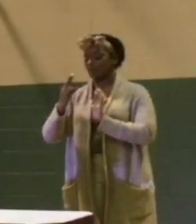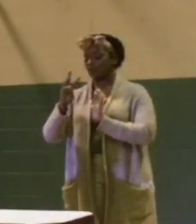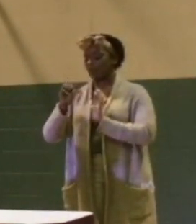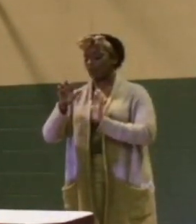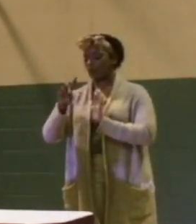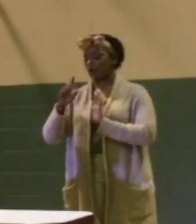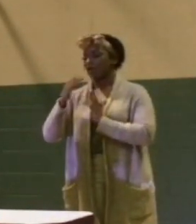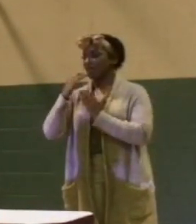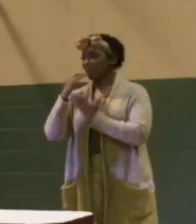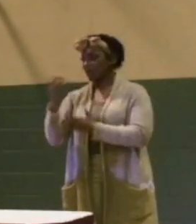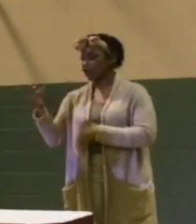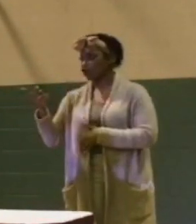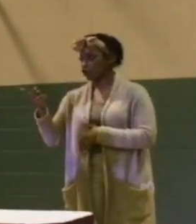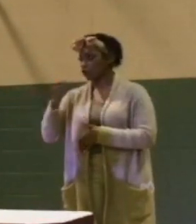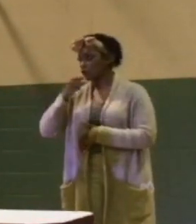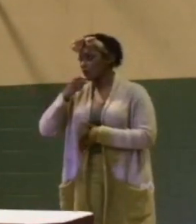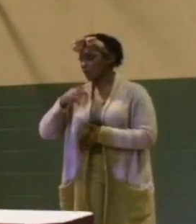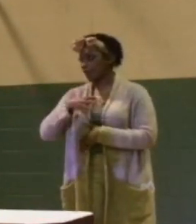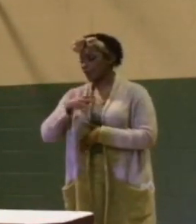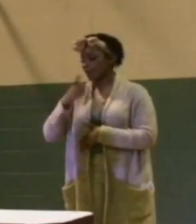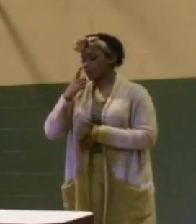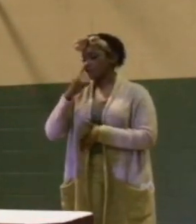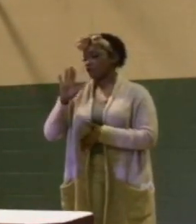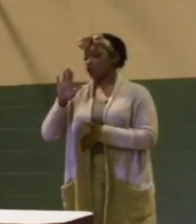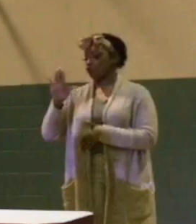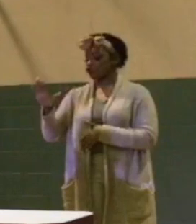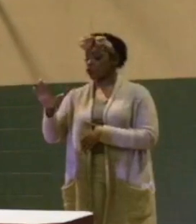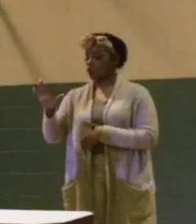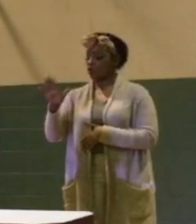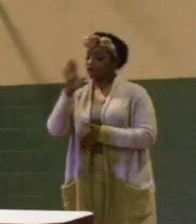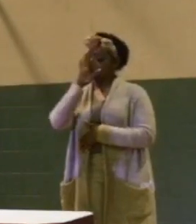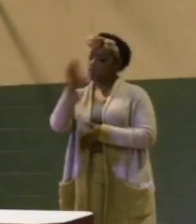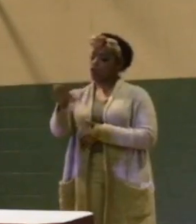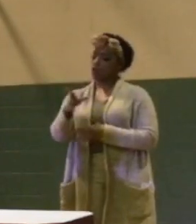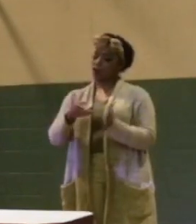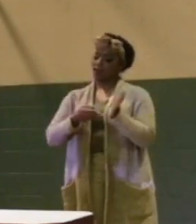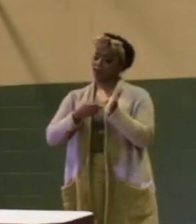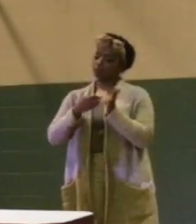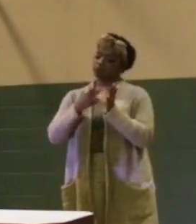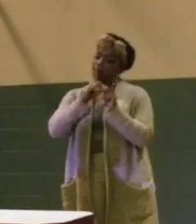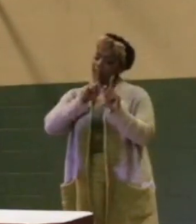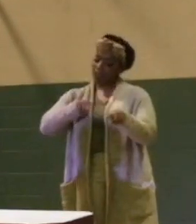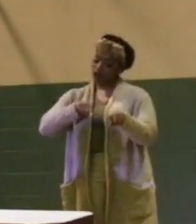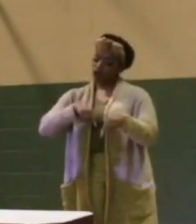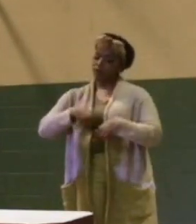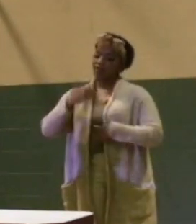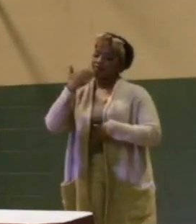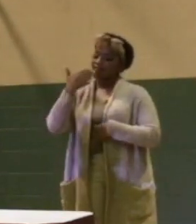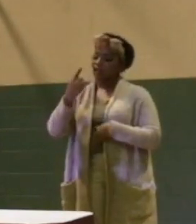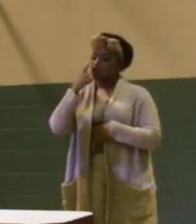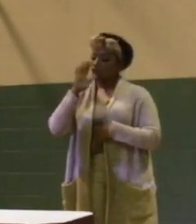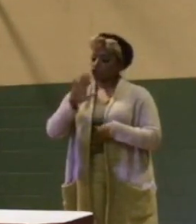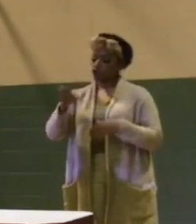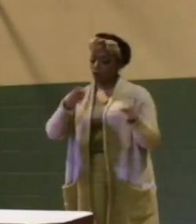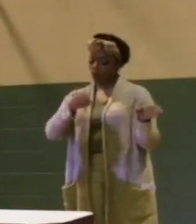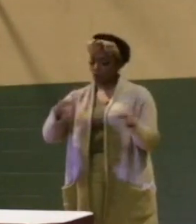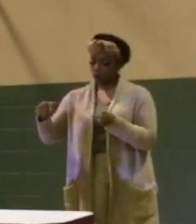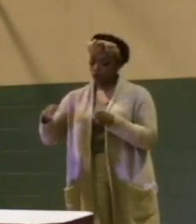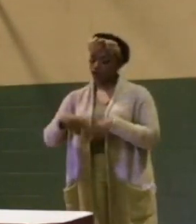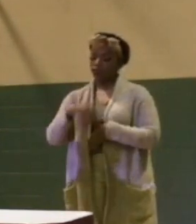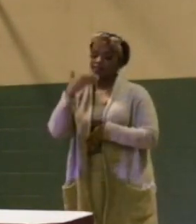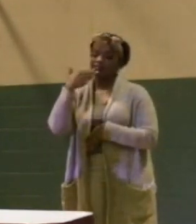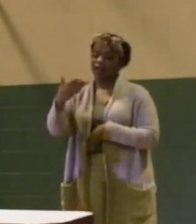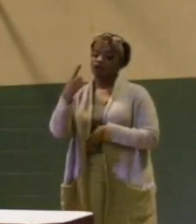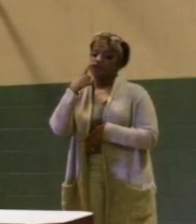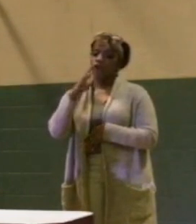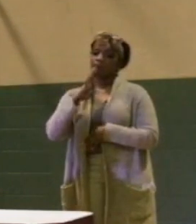Thank you, ladies, for your forthright answers. Thank you for your preparation. Thank you for